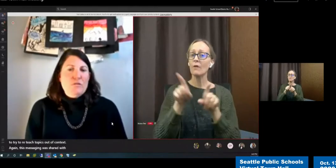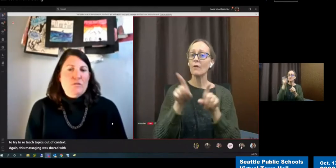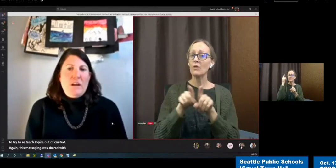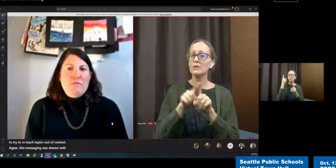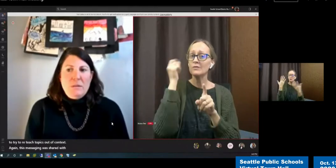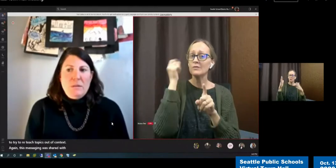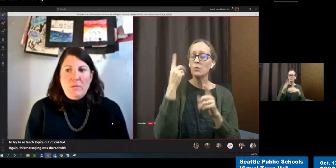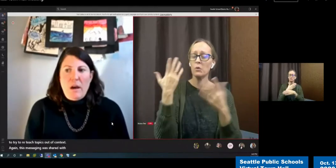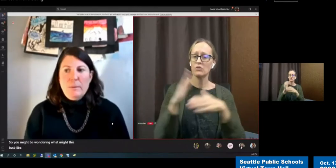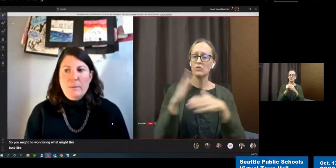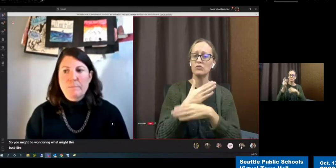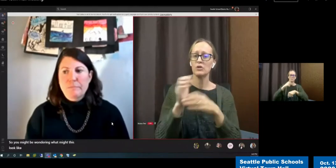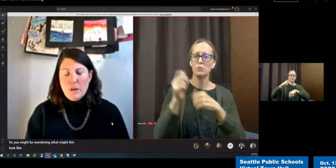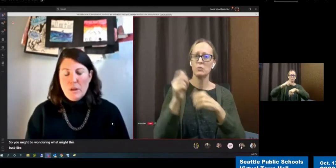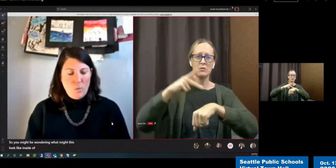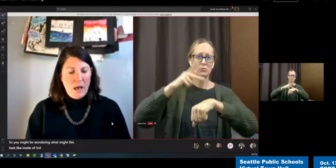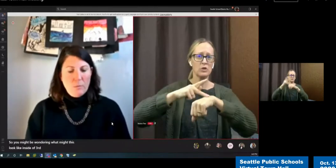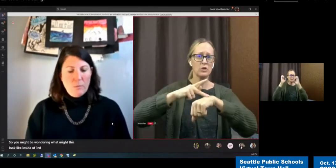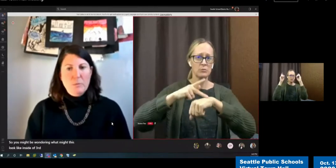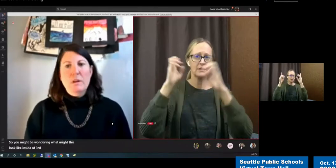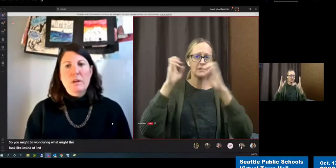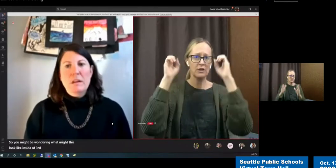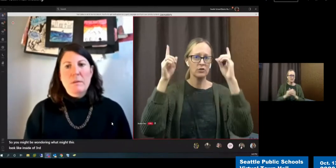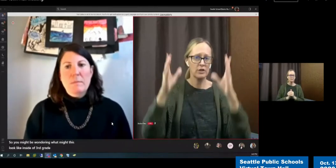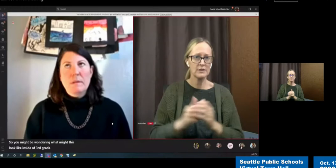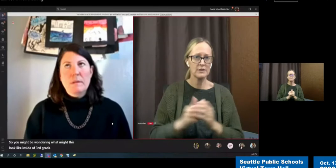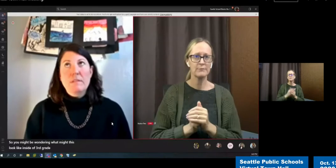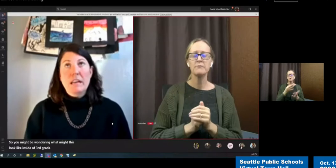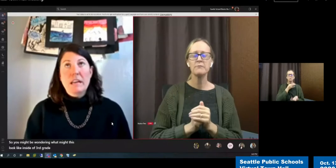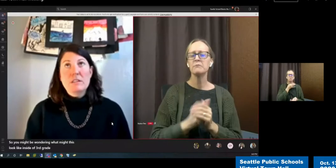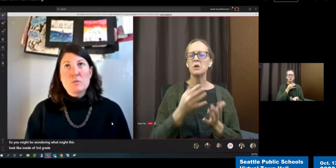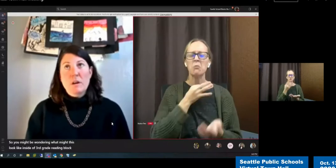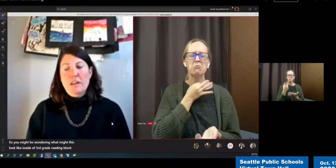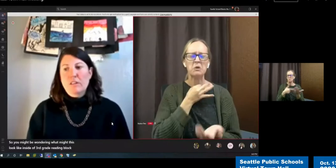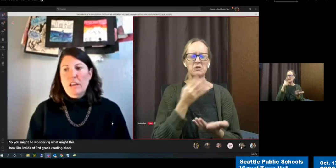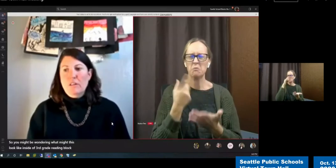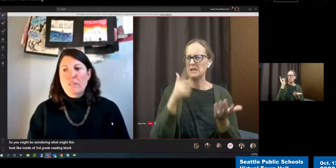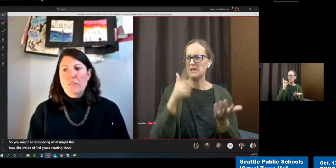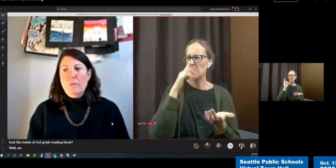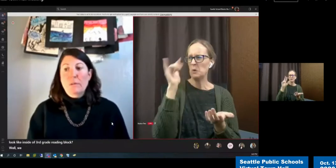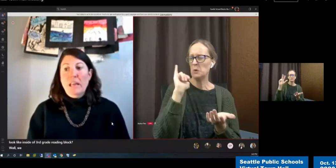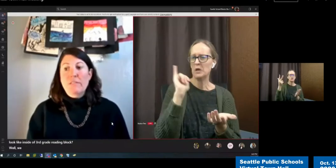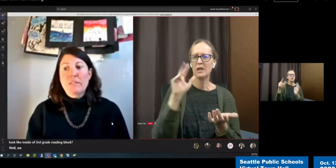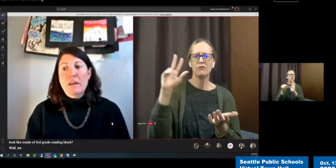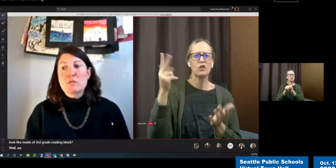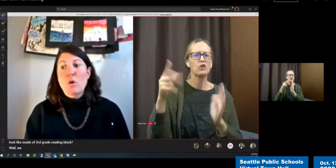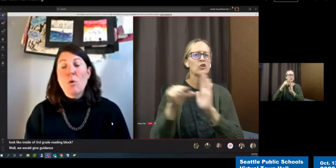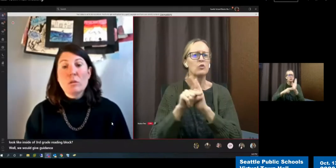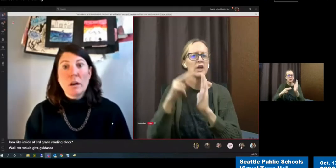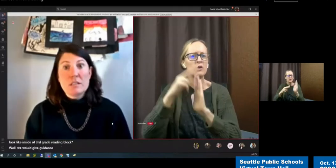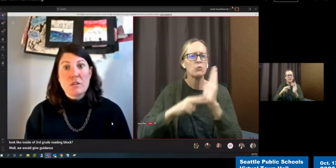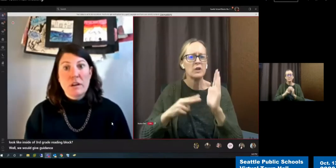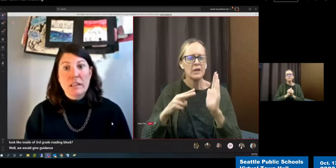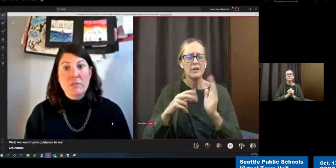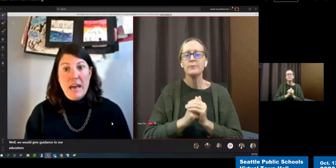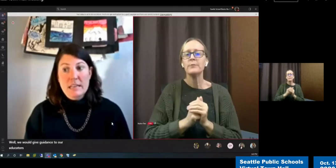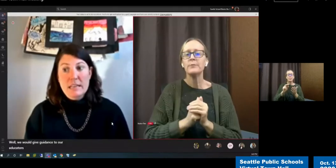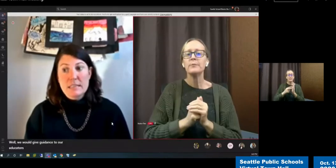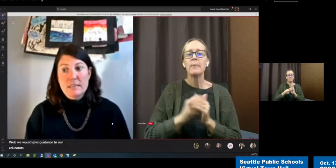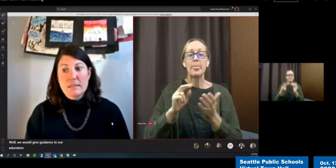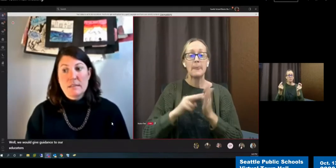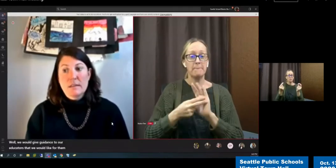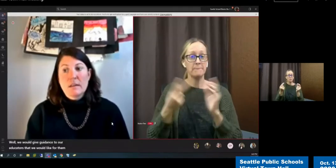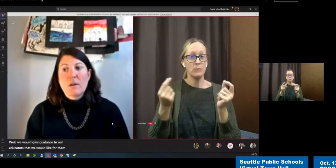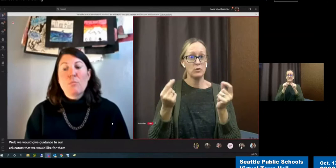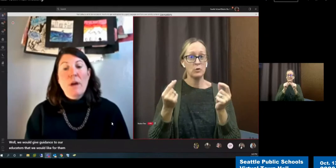third-grade reading block? Well, we would give guidance to our educators that we would like for them to hold on to grade-level text.